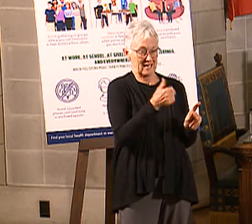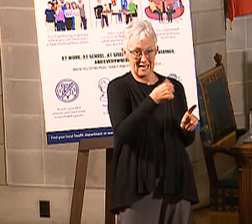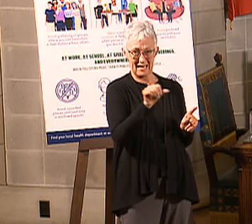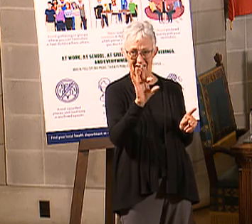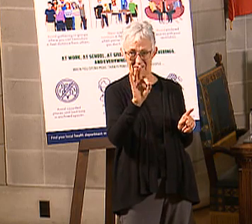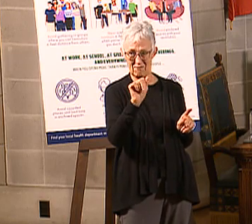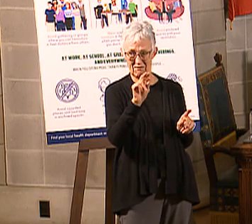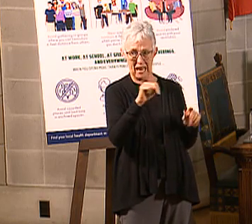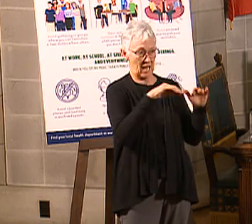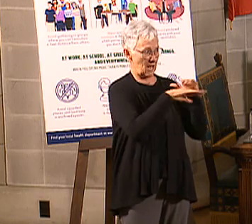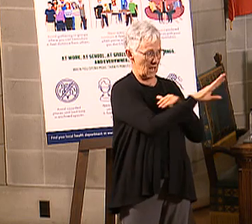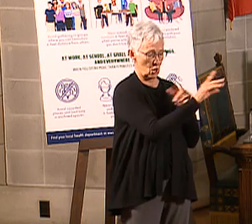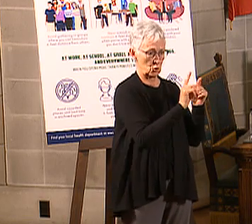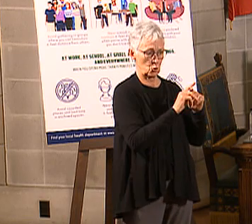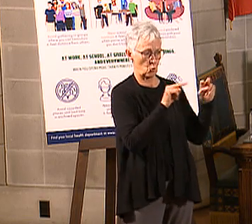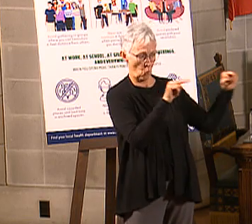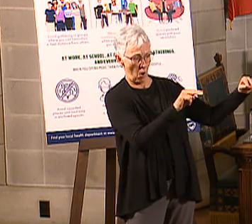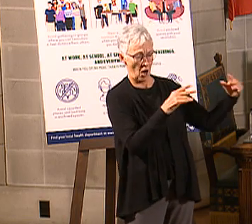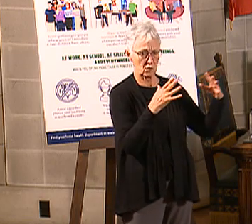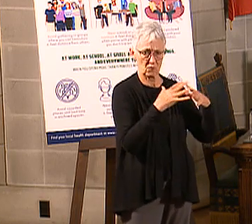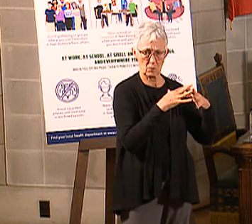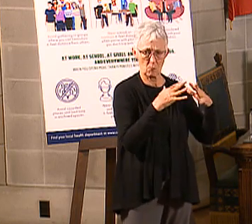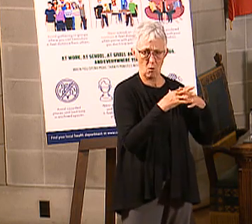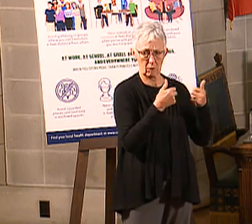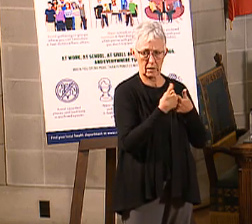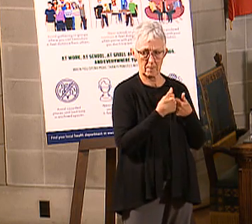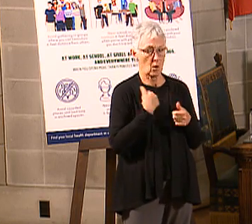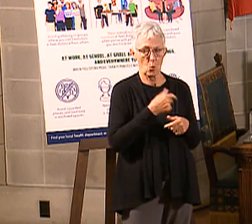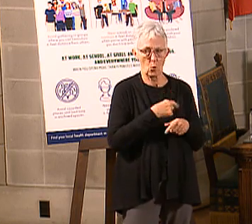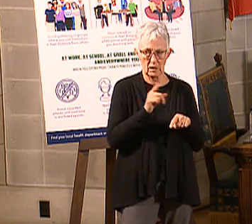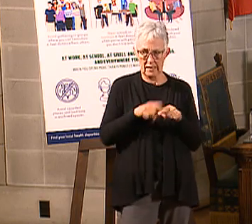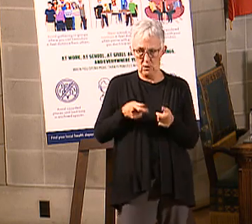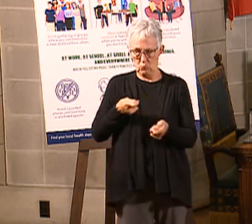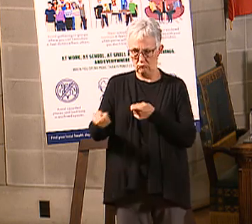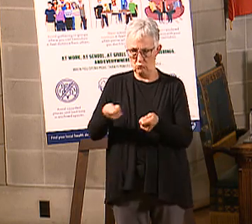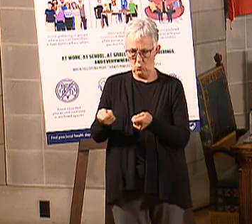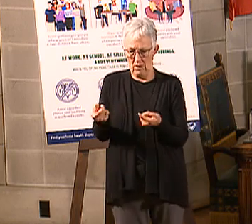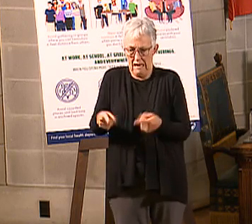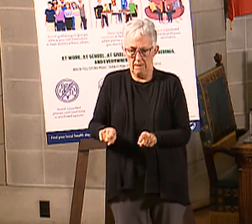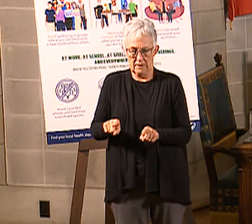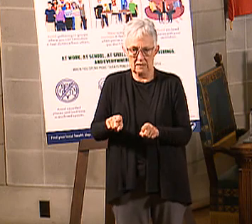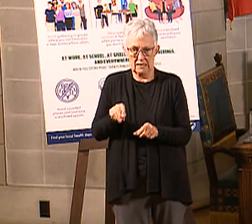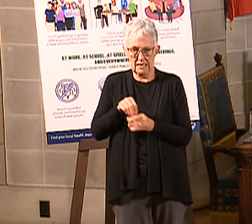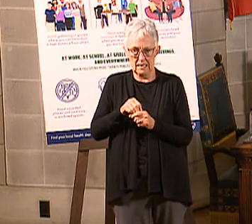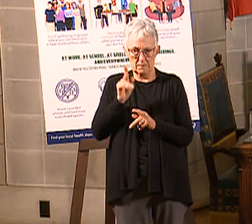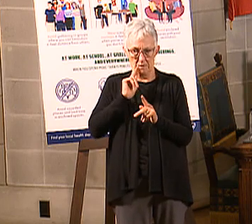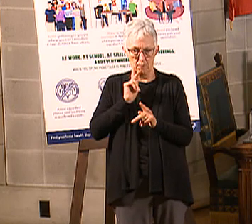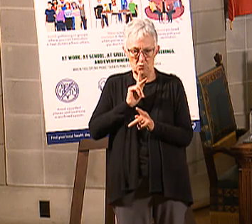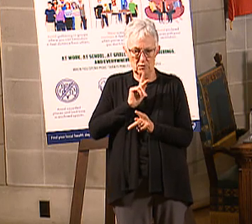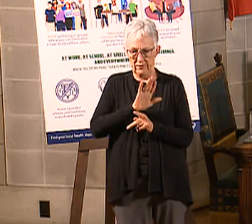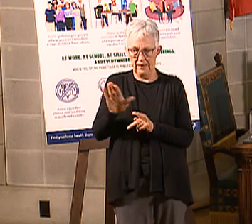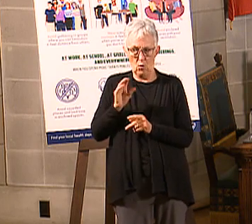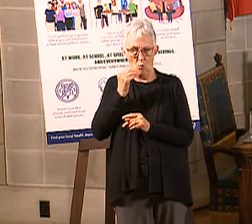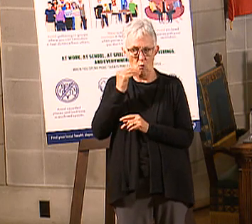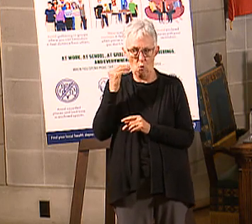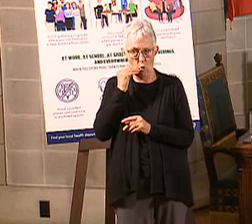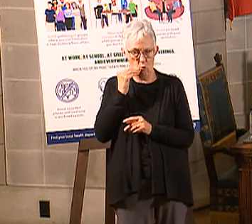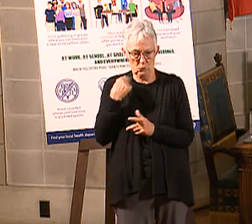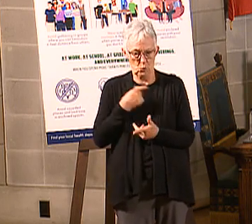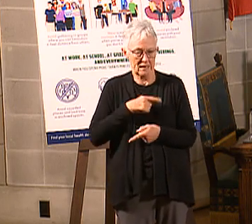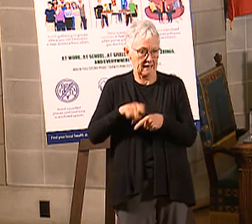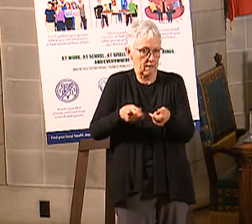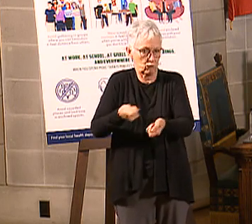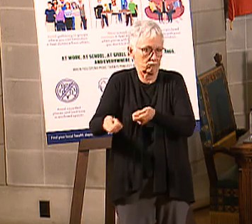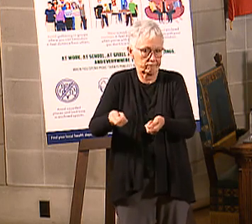And you're not going to be able to regulate what somebody does inside their own home, which is why we need to educate people about all of our tools that we use. Again, we launched the